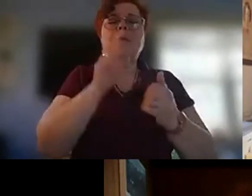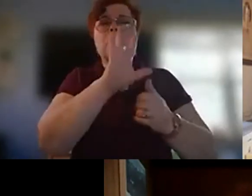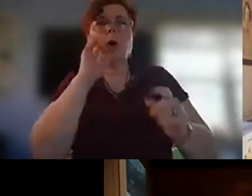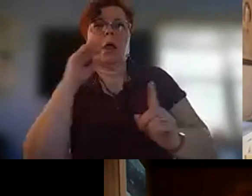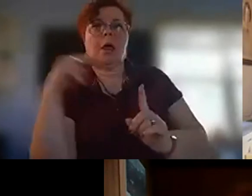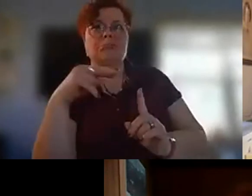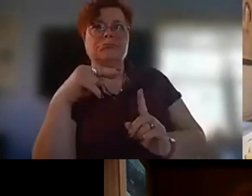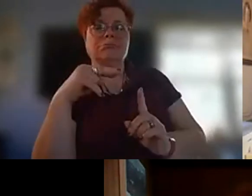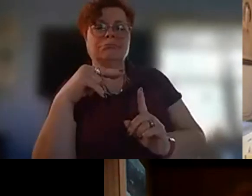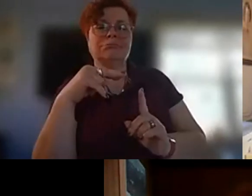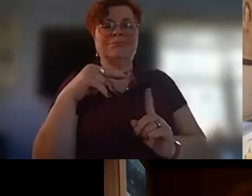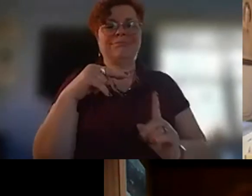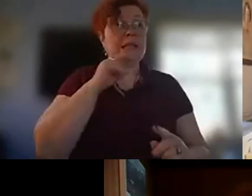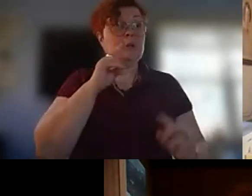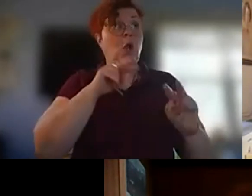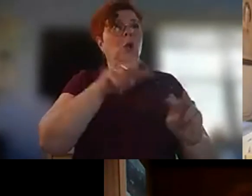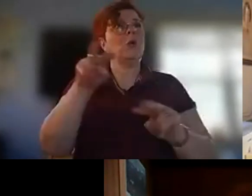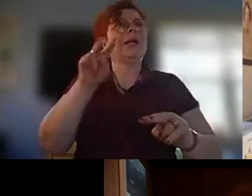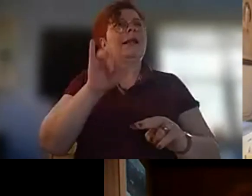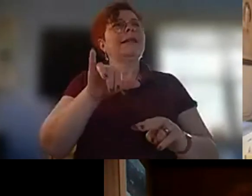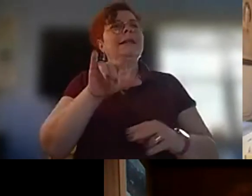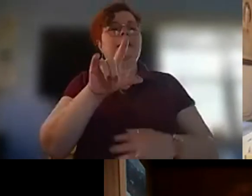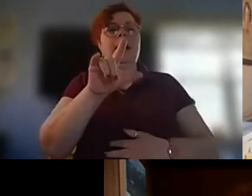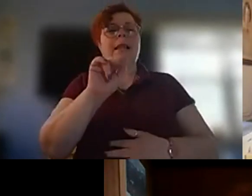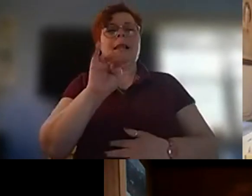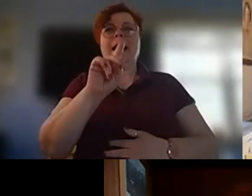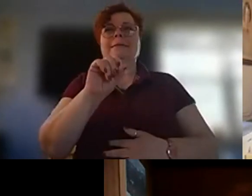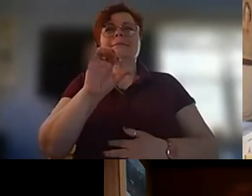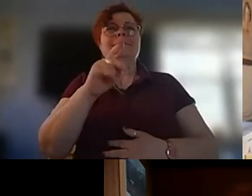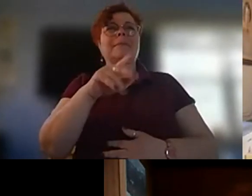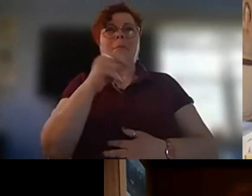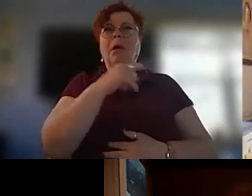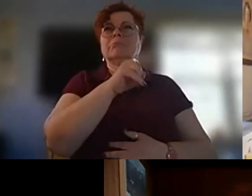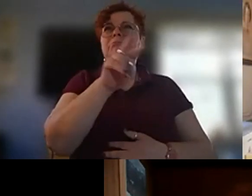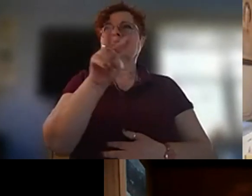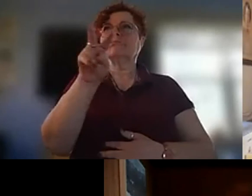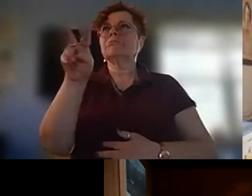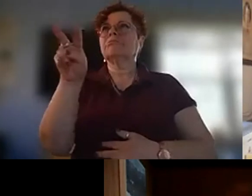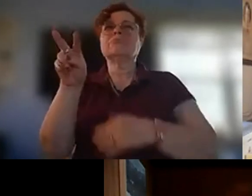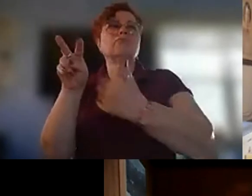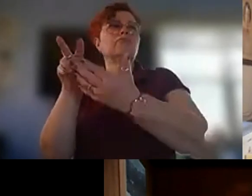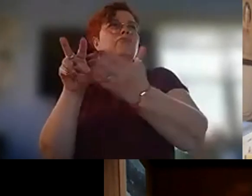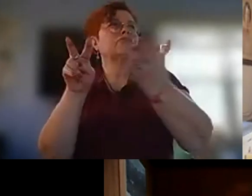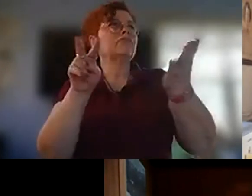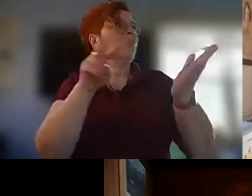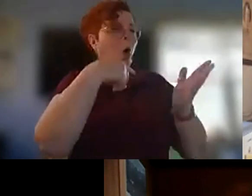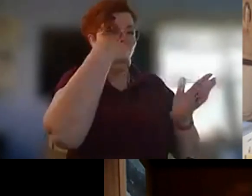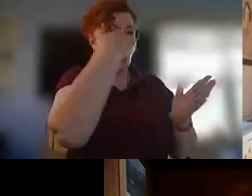acknowledging the people who made it what we know it as now